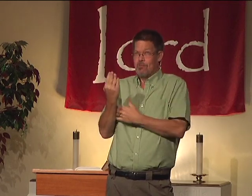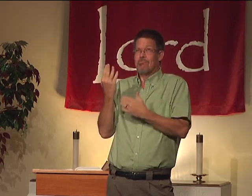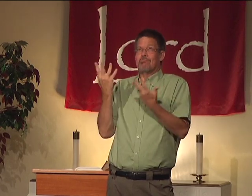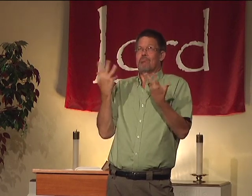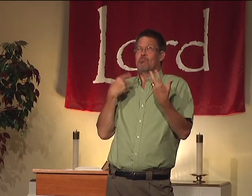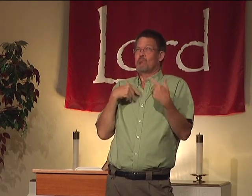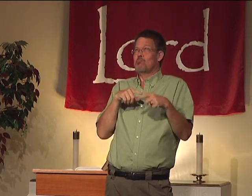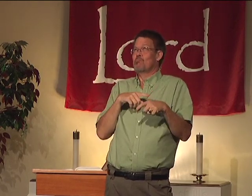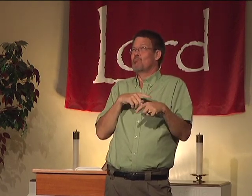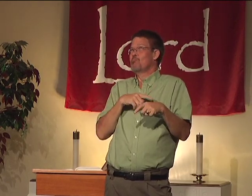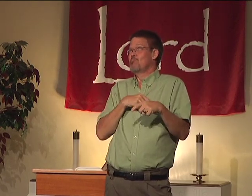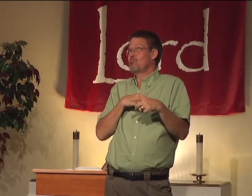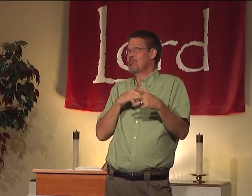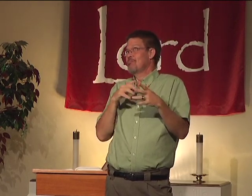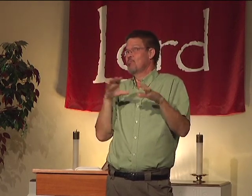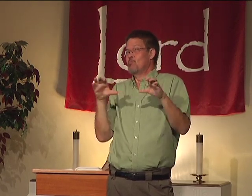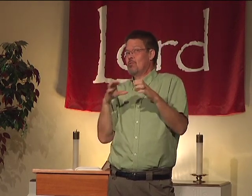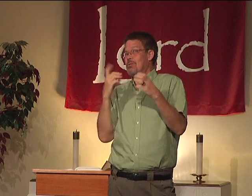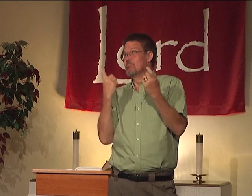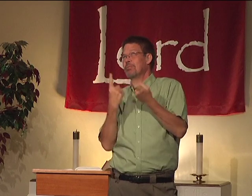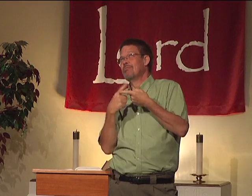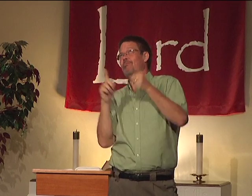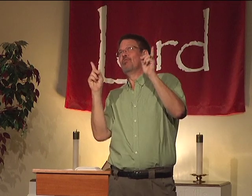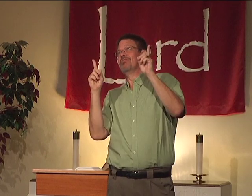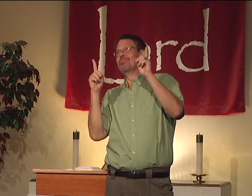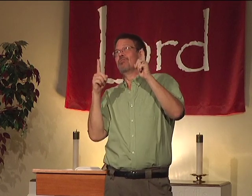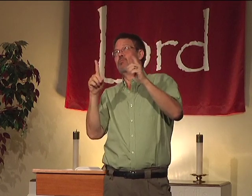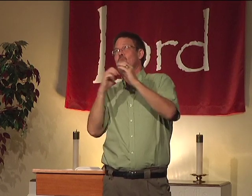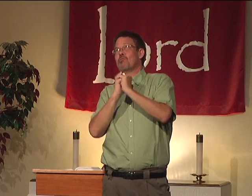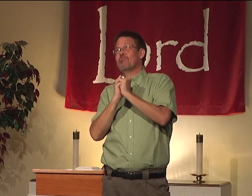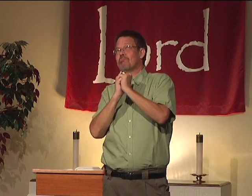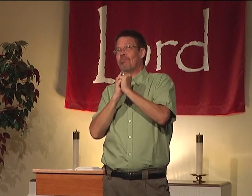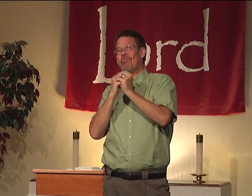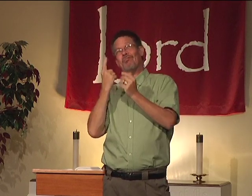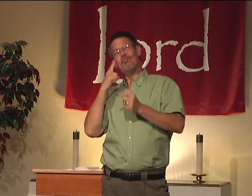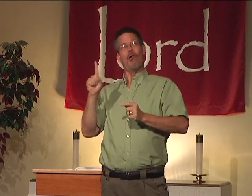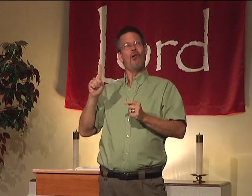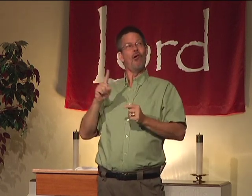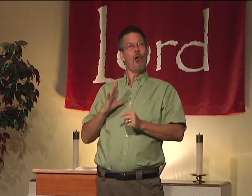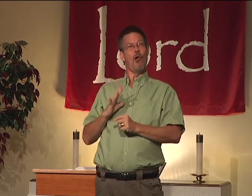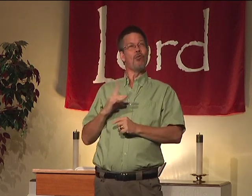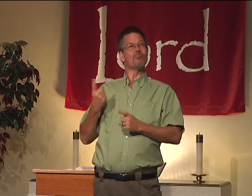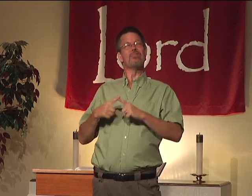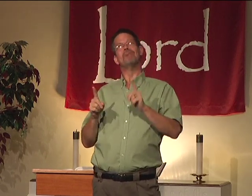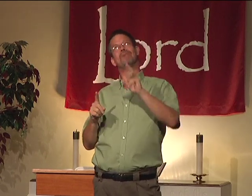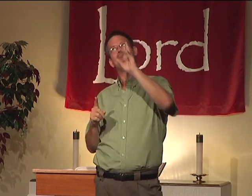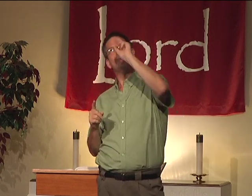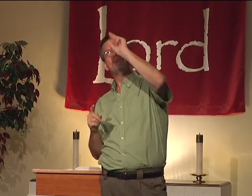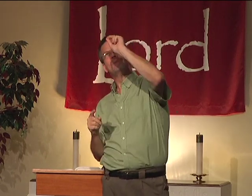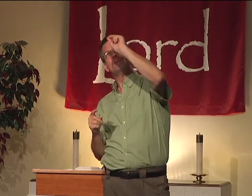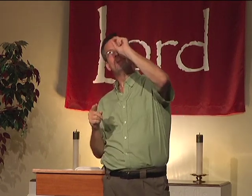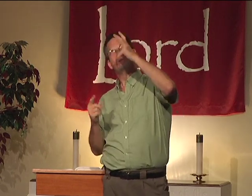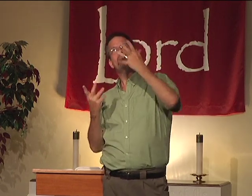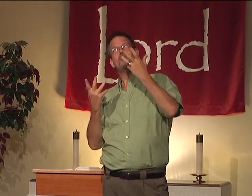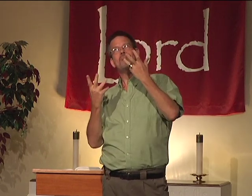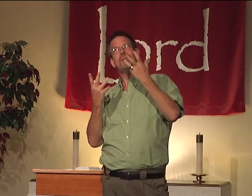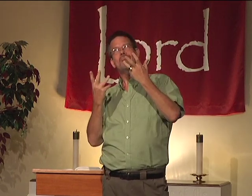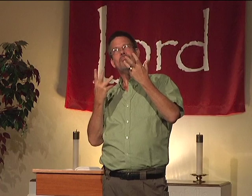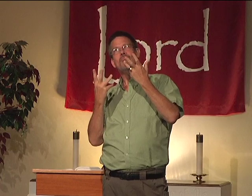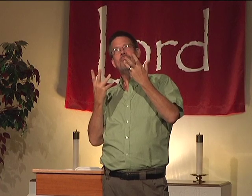So on this morning, we're doing something different, Lord, in our prayer. And we're not doing it just to be